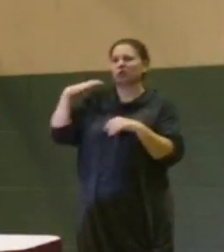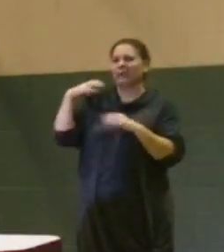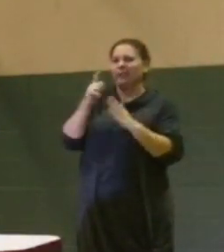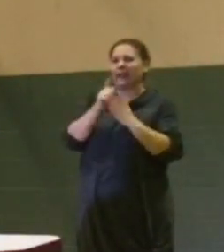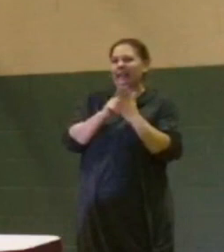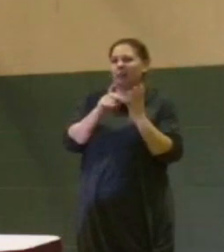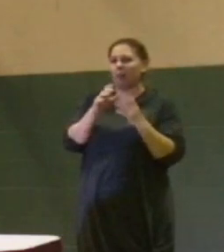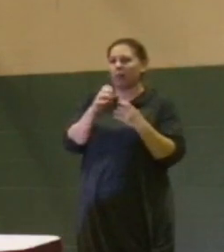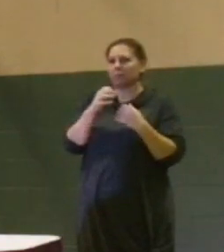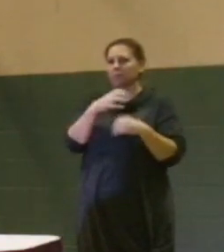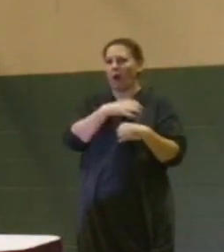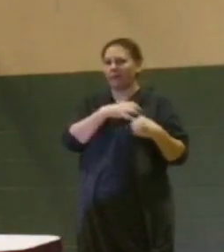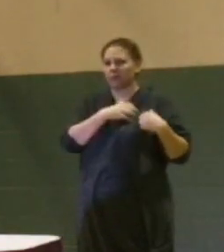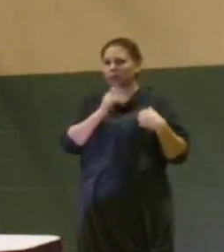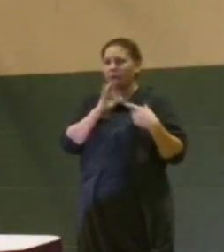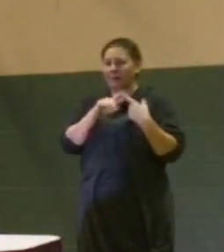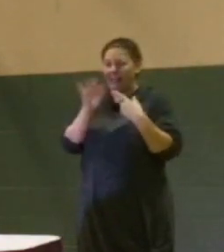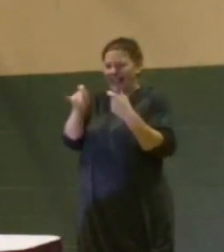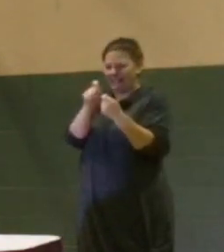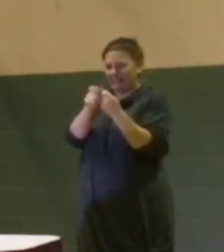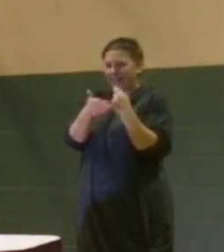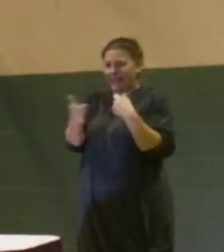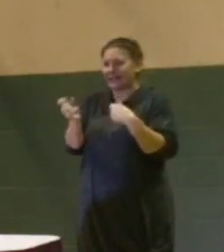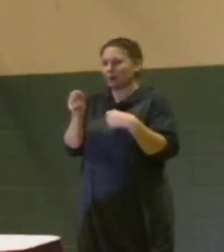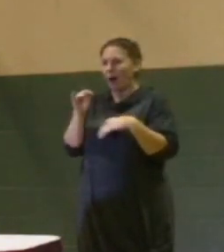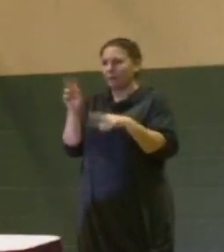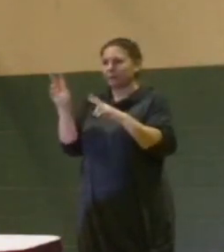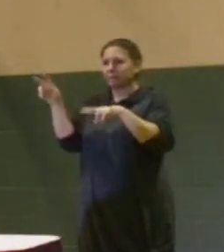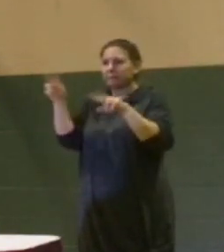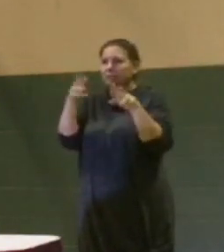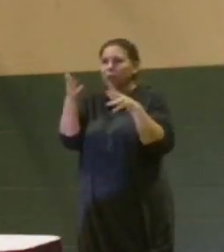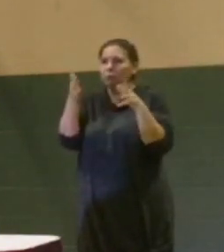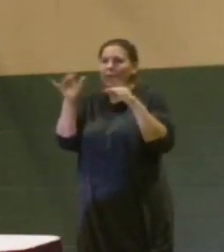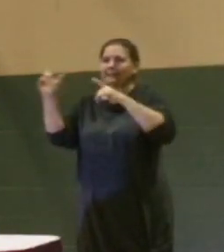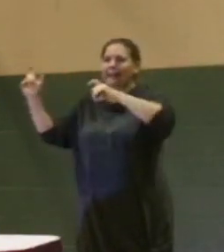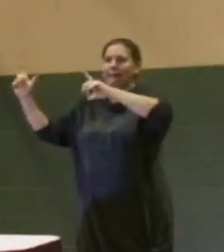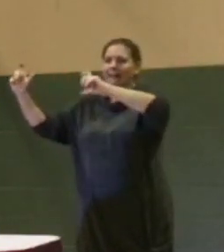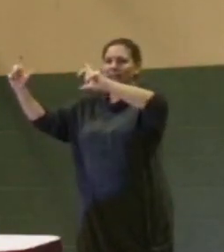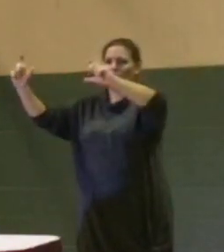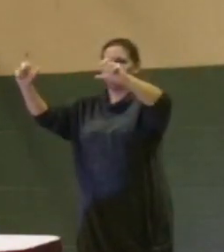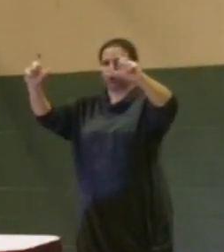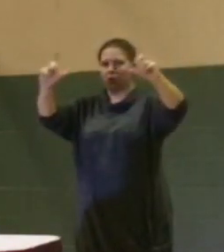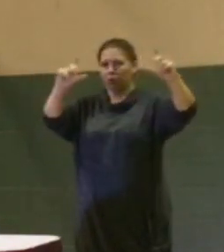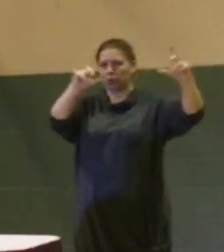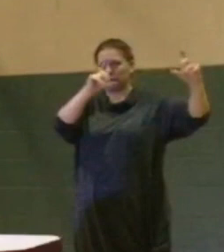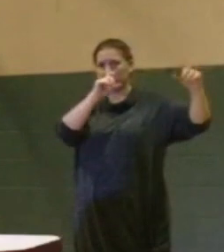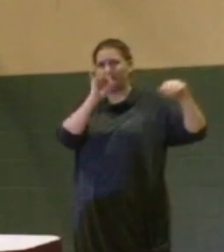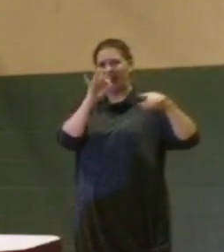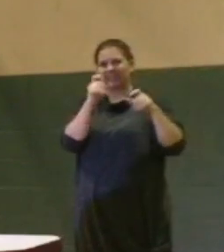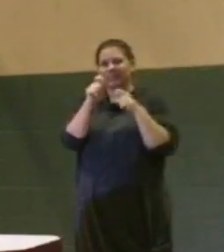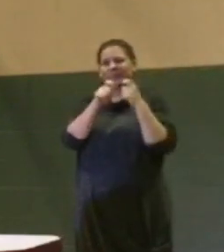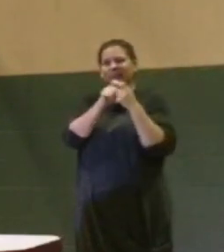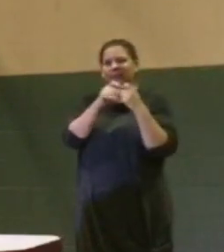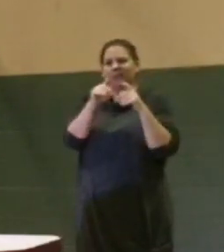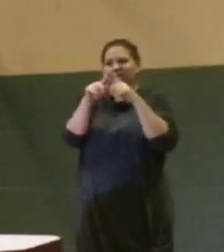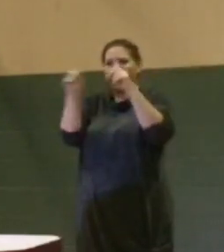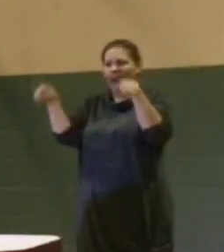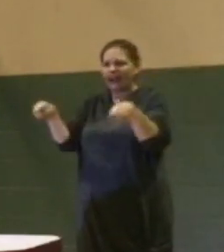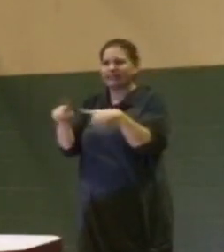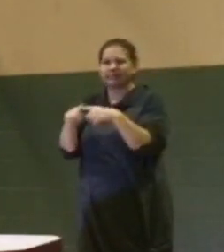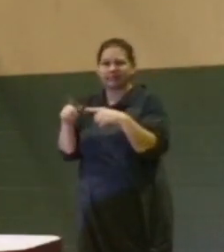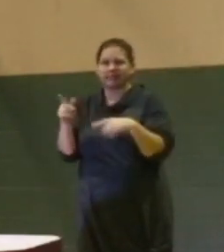Wheeler, about that very thing. So I've gone throughout the community taking pictures of those signs. And